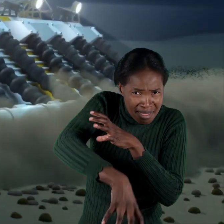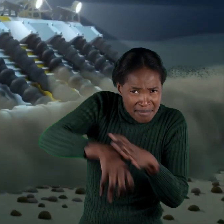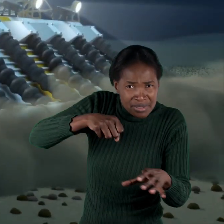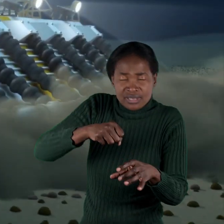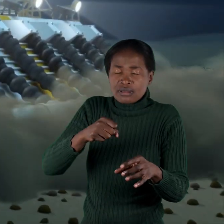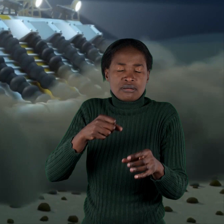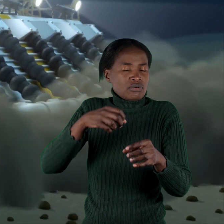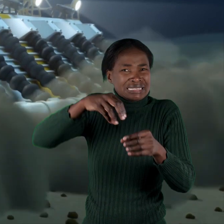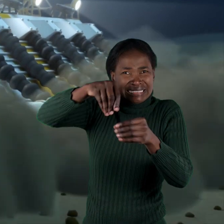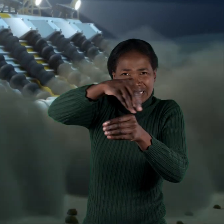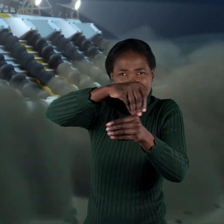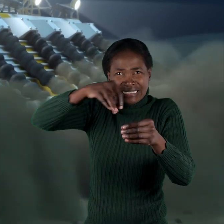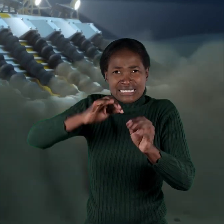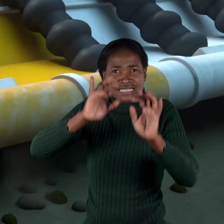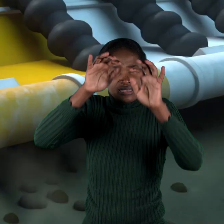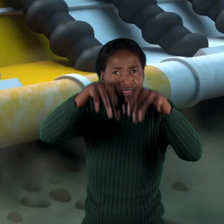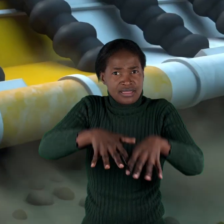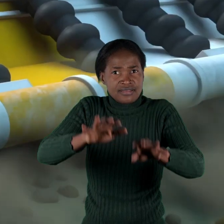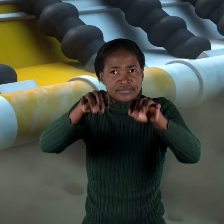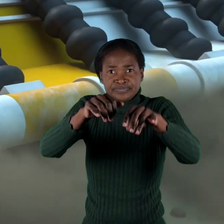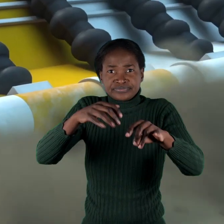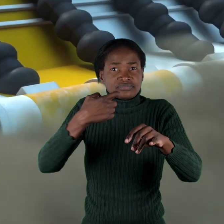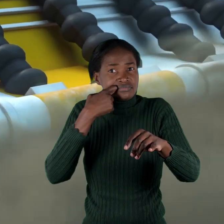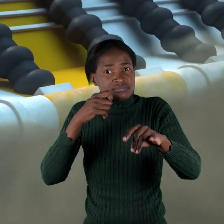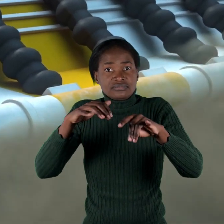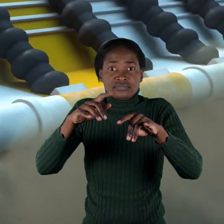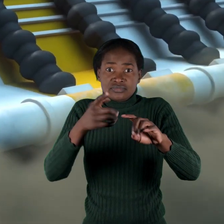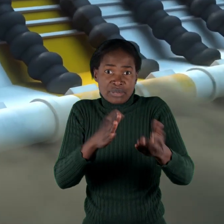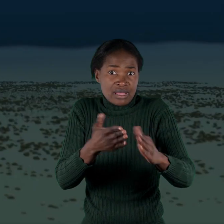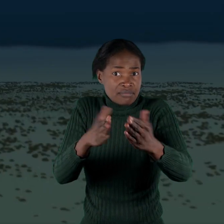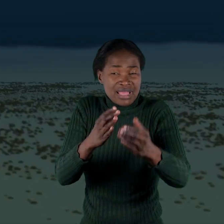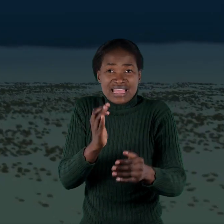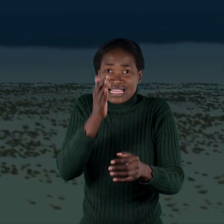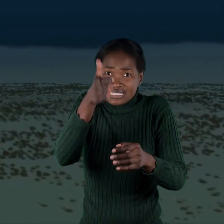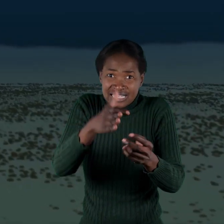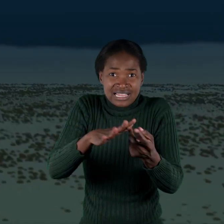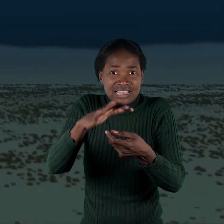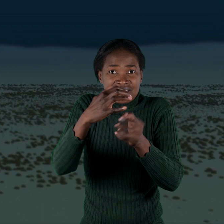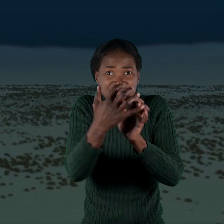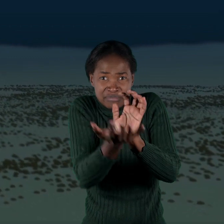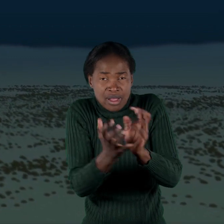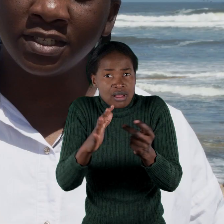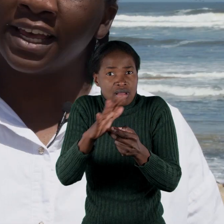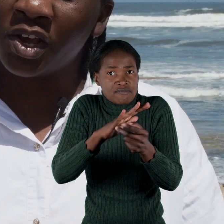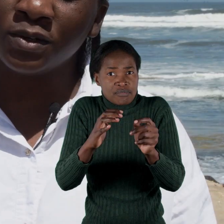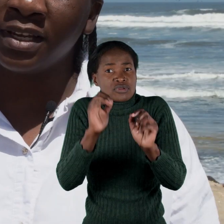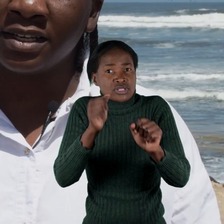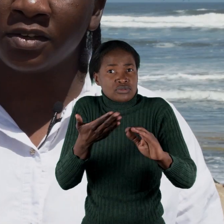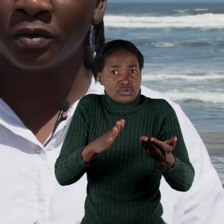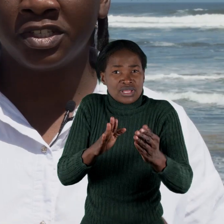pose a threat to marine habitats and marine life, including sharks and their relatives. We should protect our oceans and coastlines from